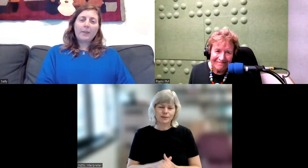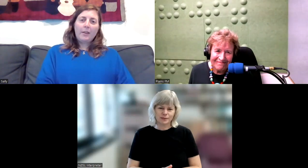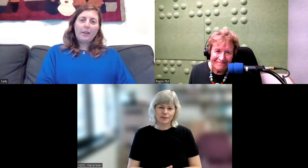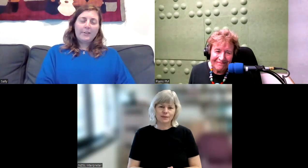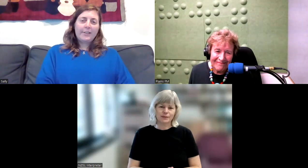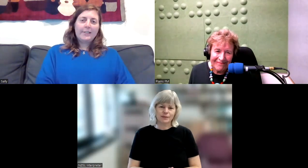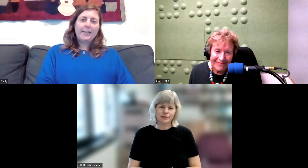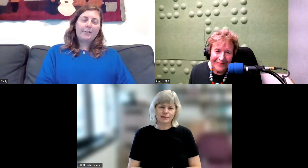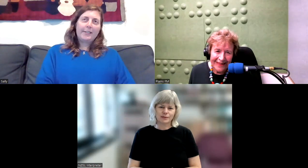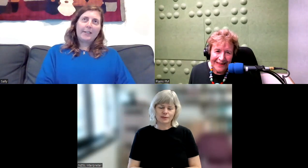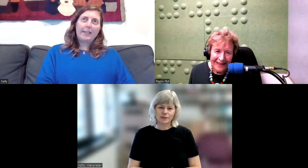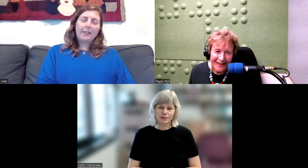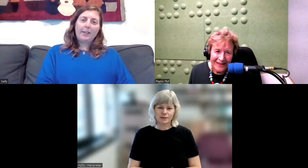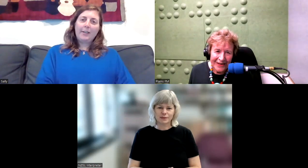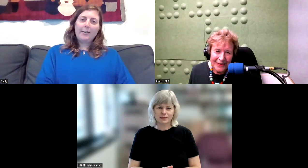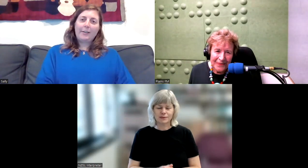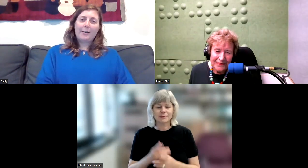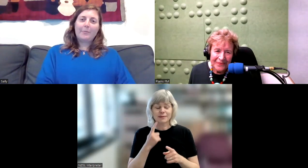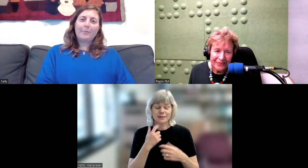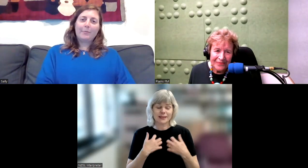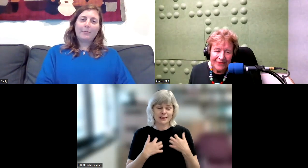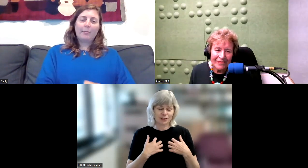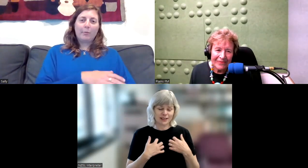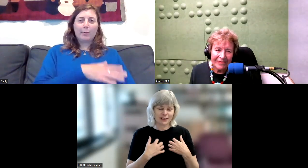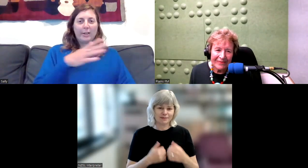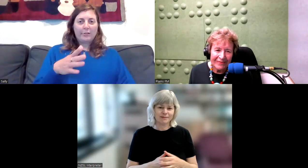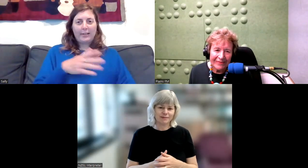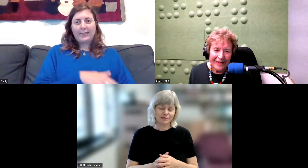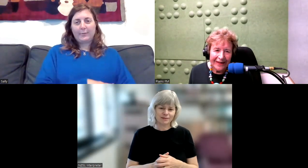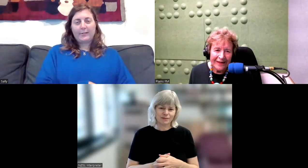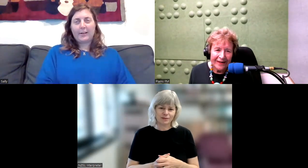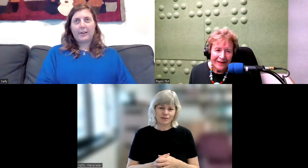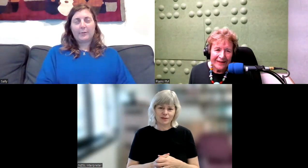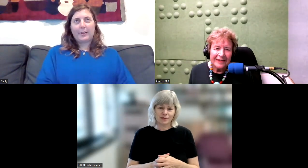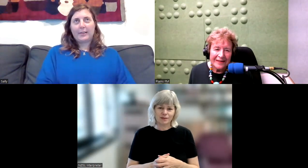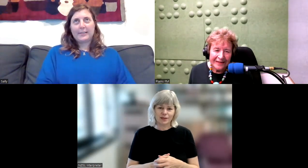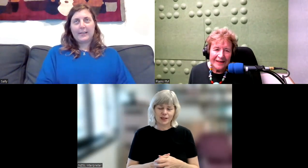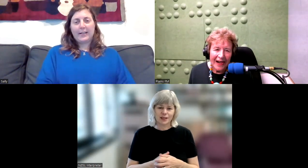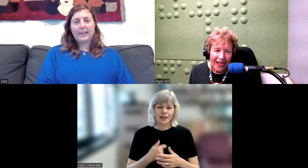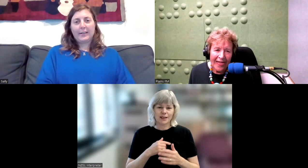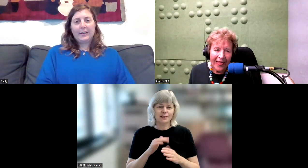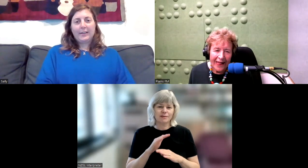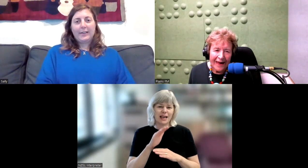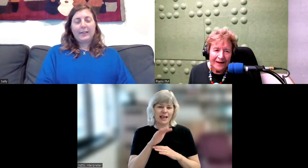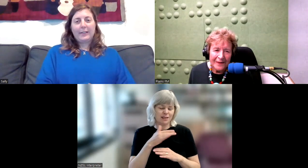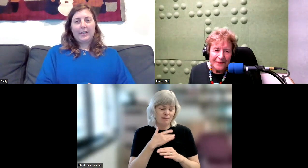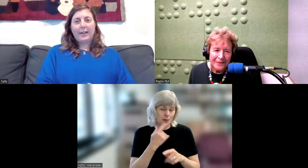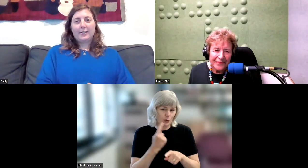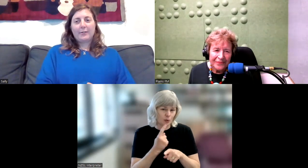It's certainly interesting. I think, and we'll touch on it later with Sarah as well, is the, the idea